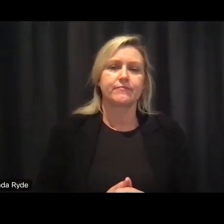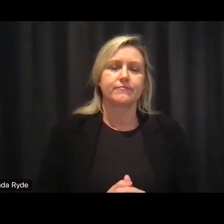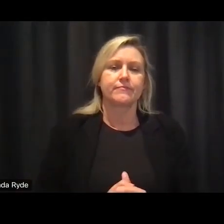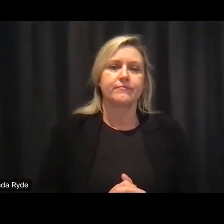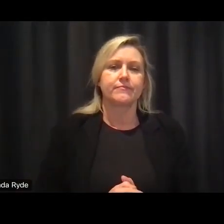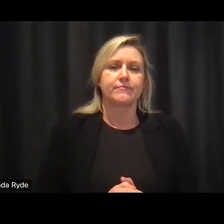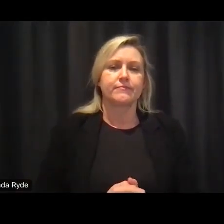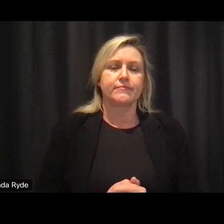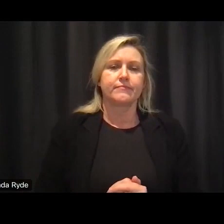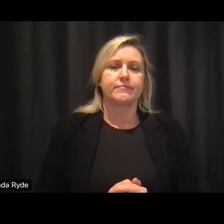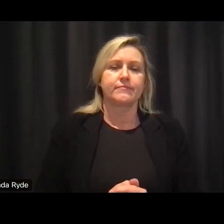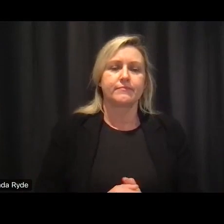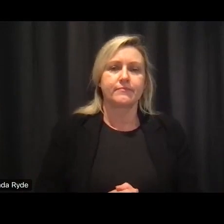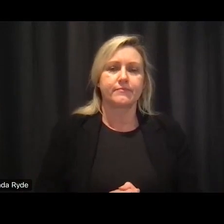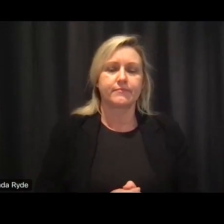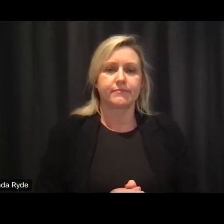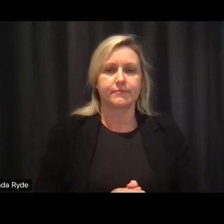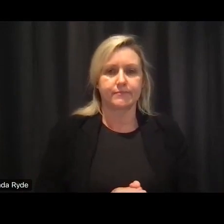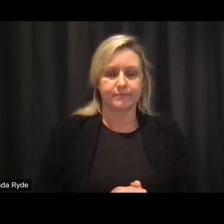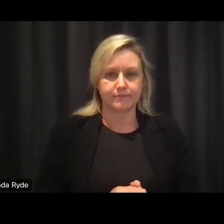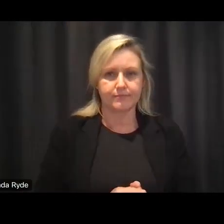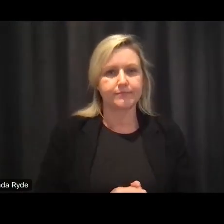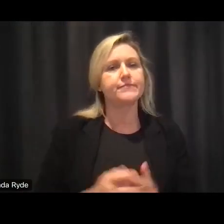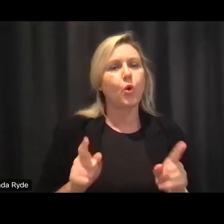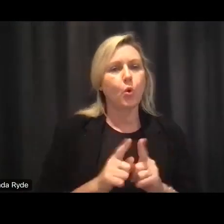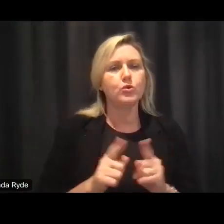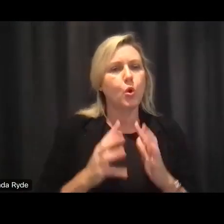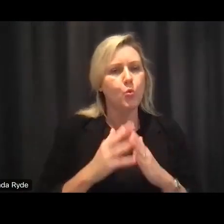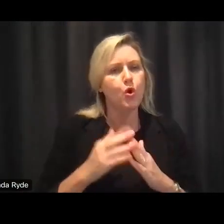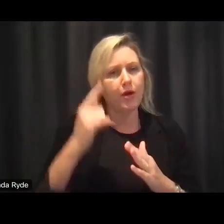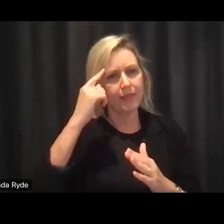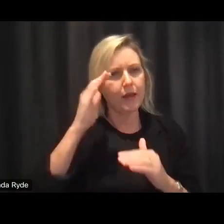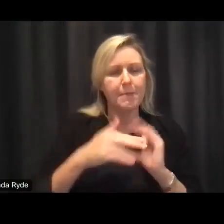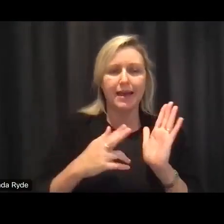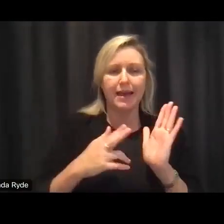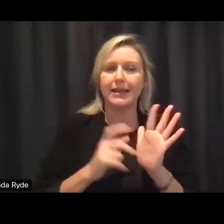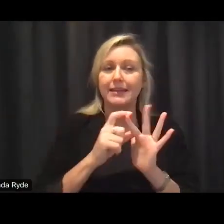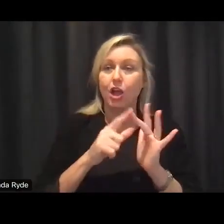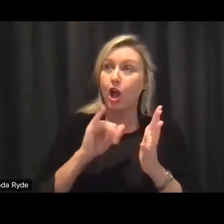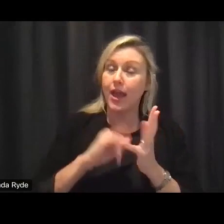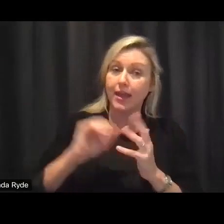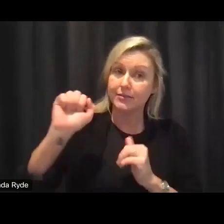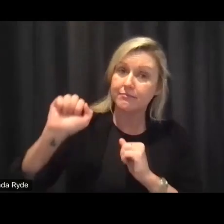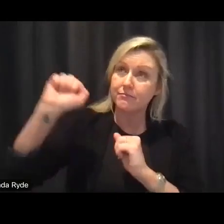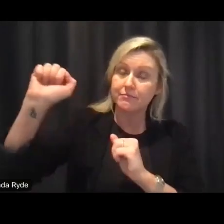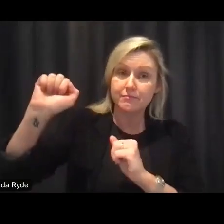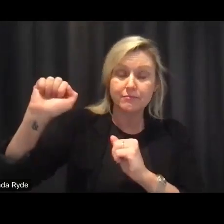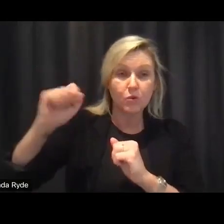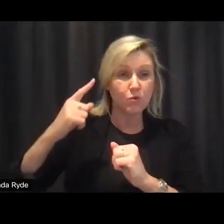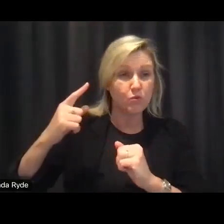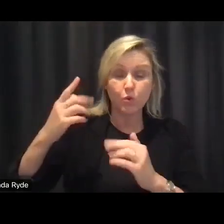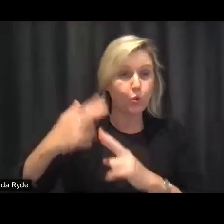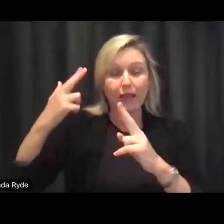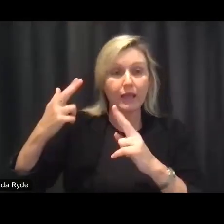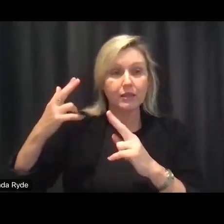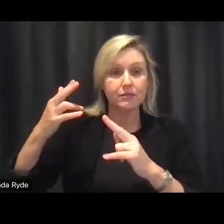the you know that the challenges with the ndis have not developed overnight and in that and they won't not